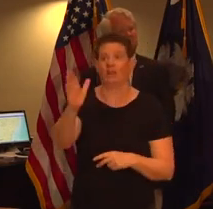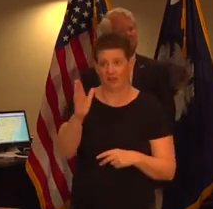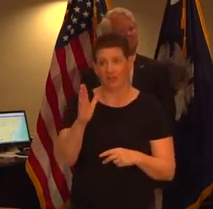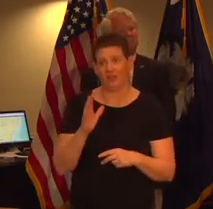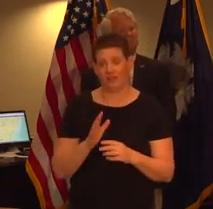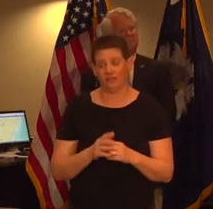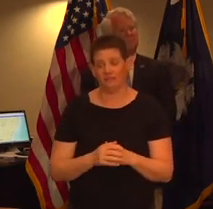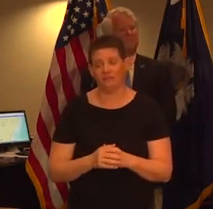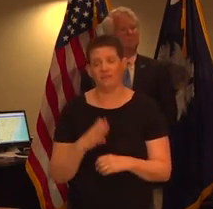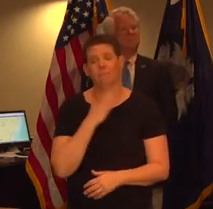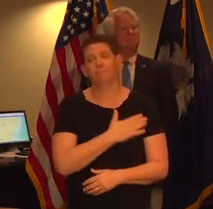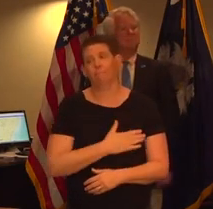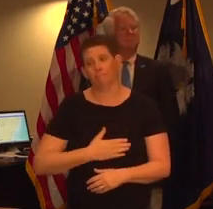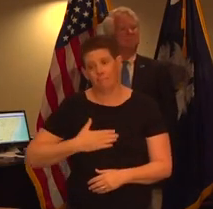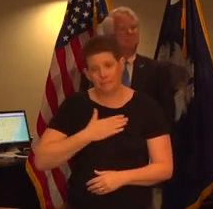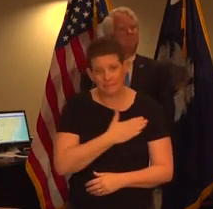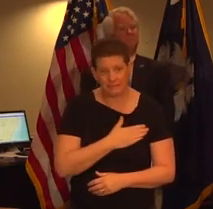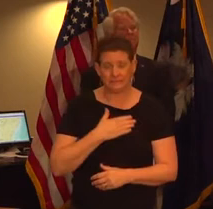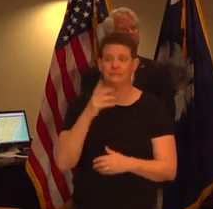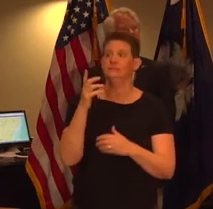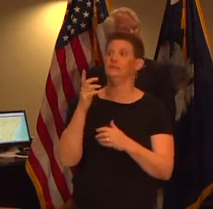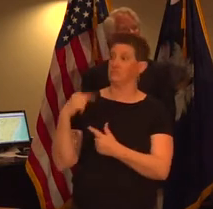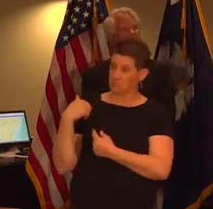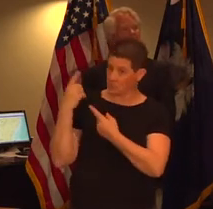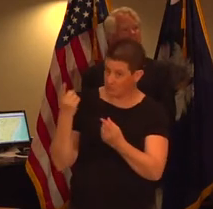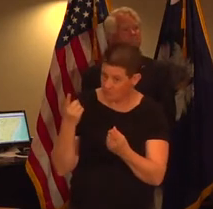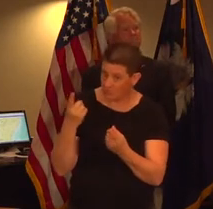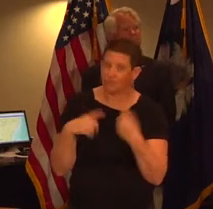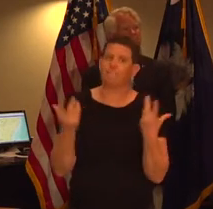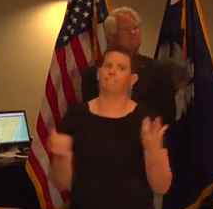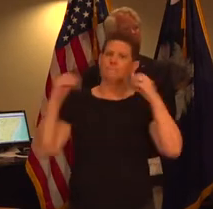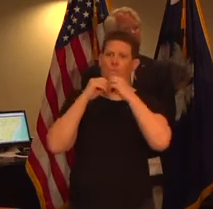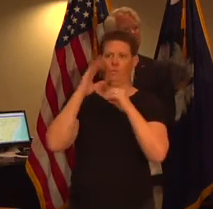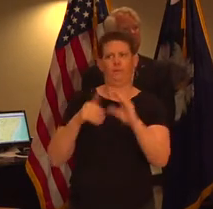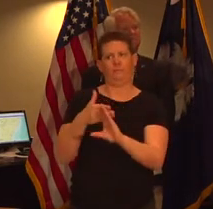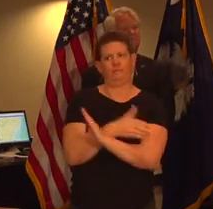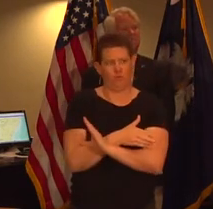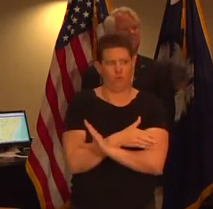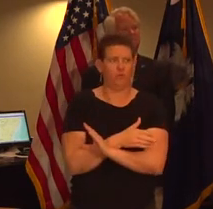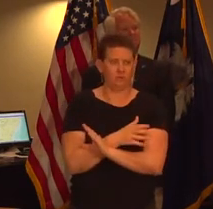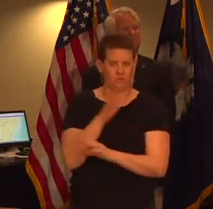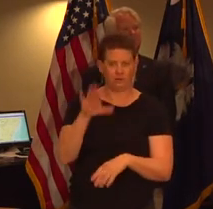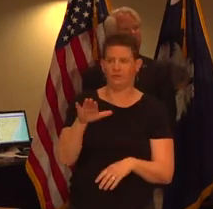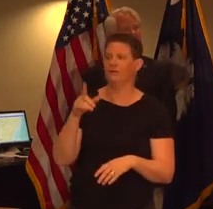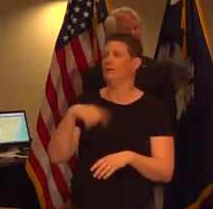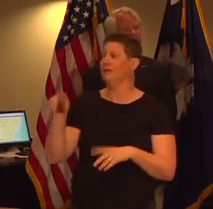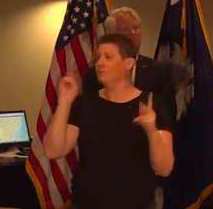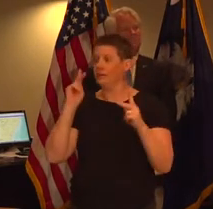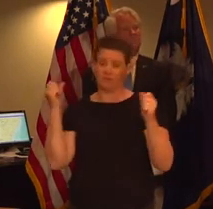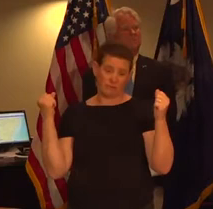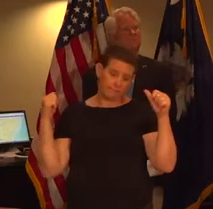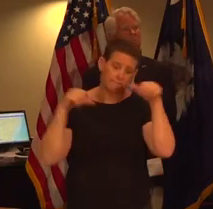want to ask everyone to redouble their efforts to see that we do not jam people together we don't have